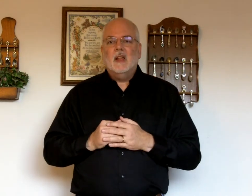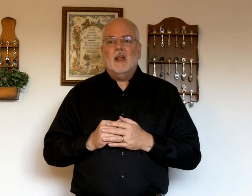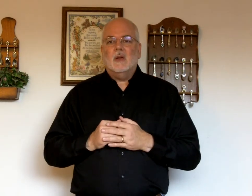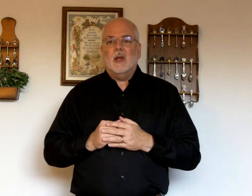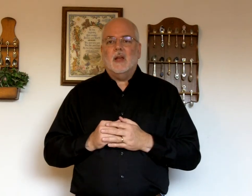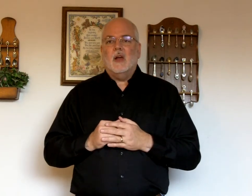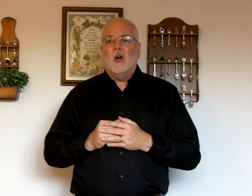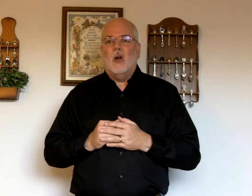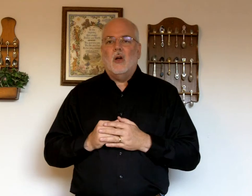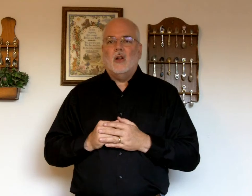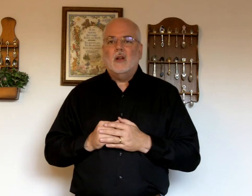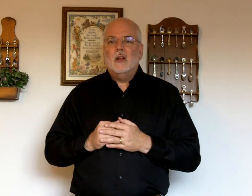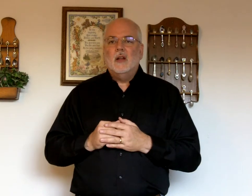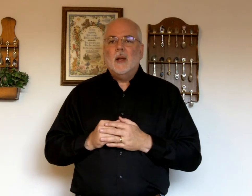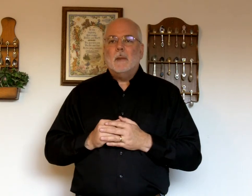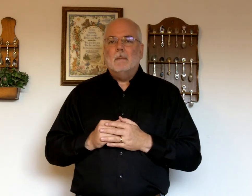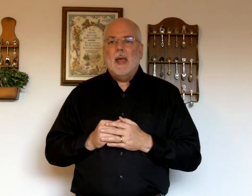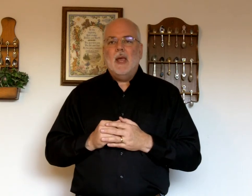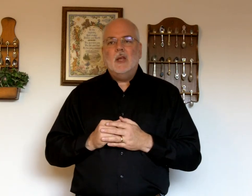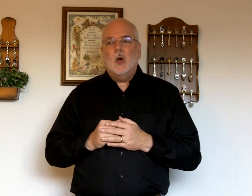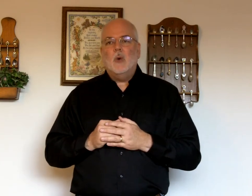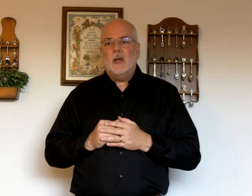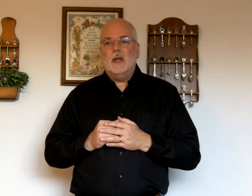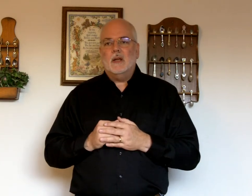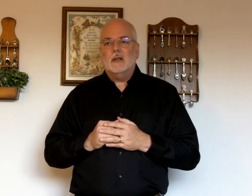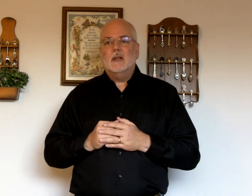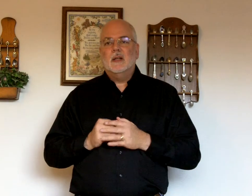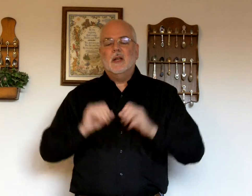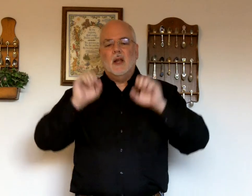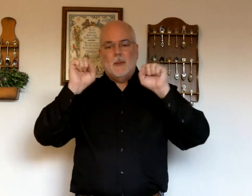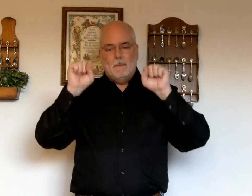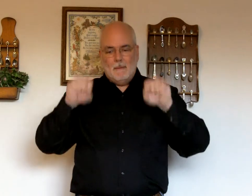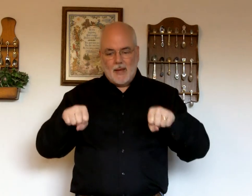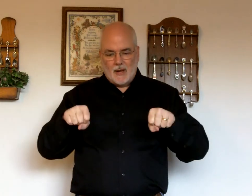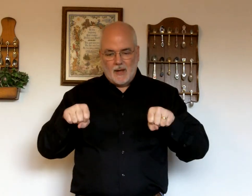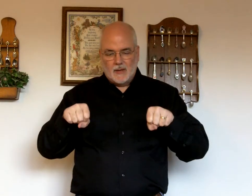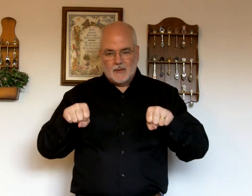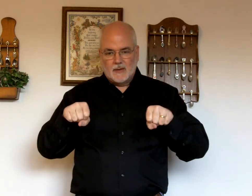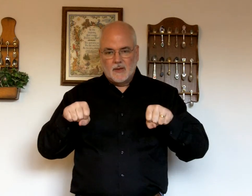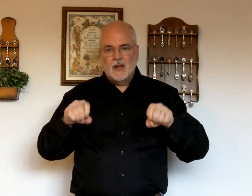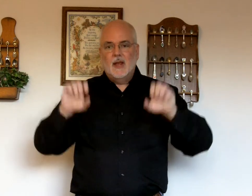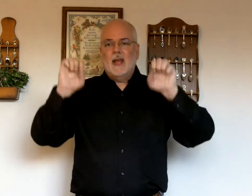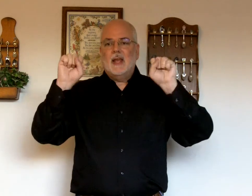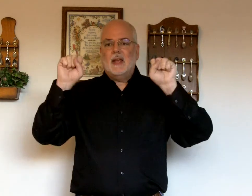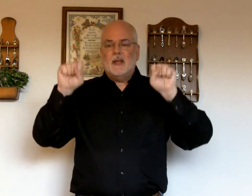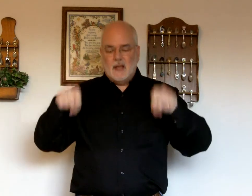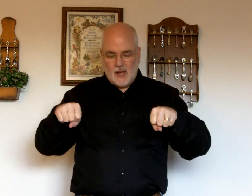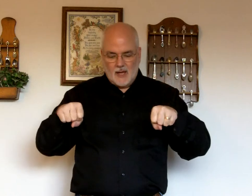Okay. All. May go in. May. May. May.